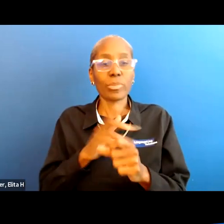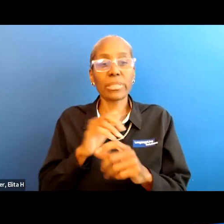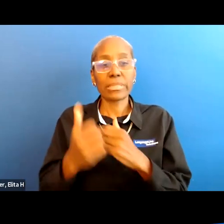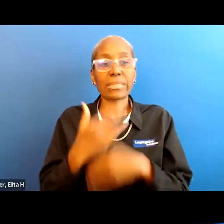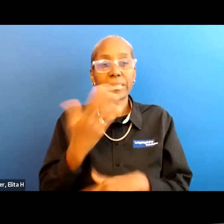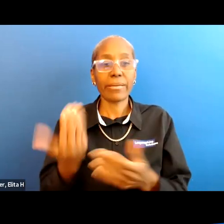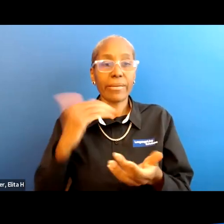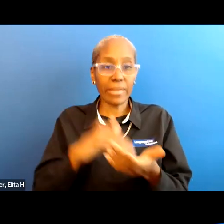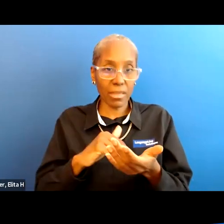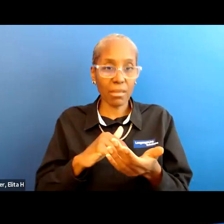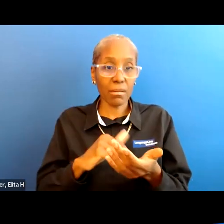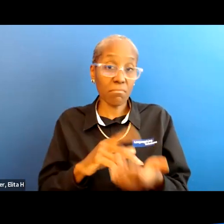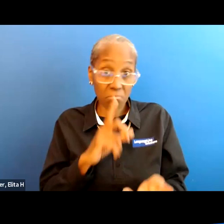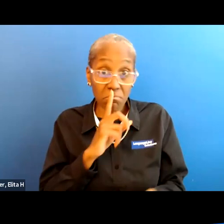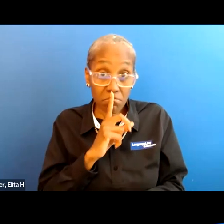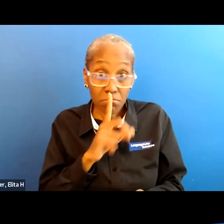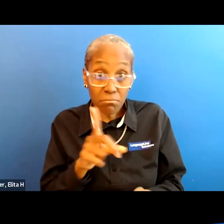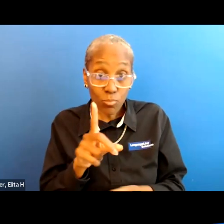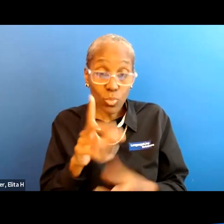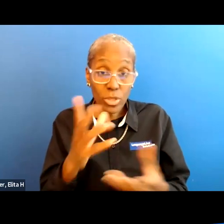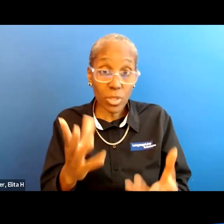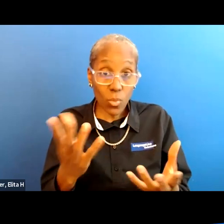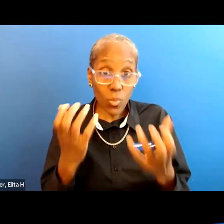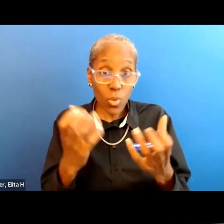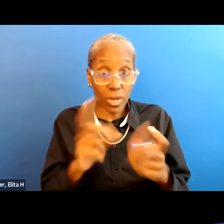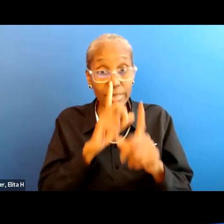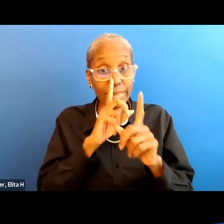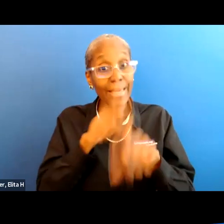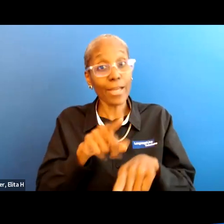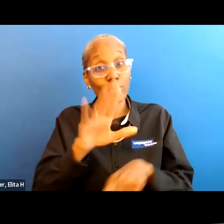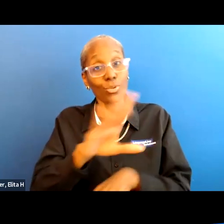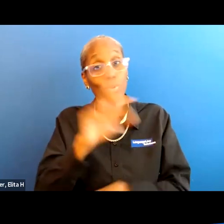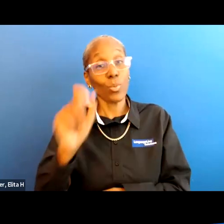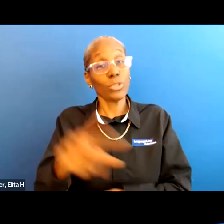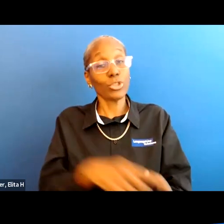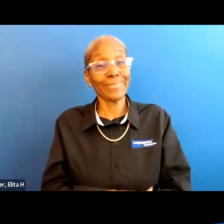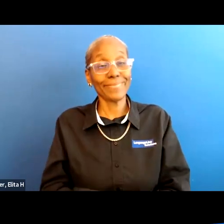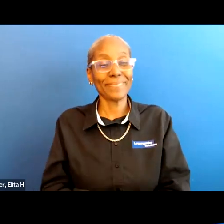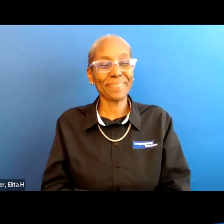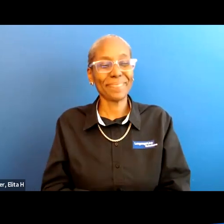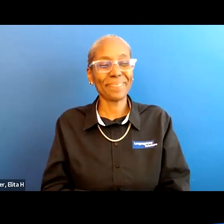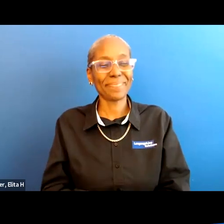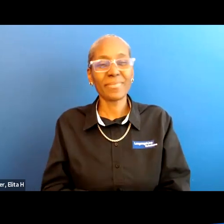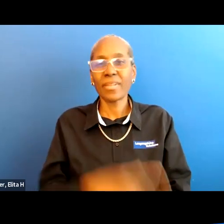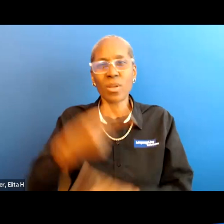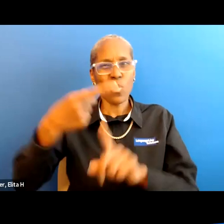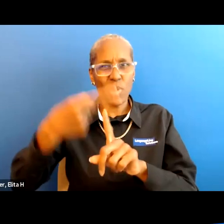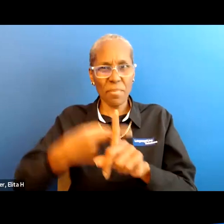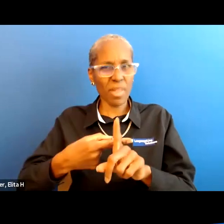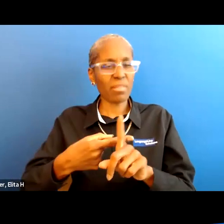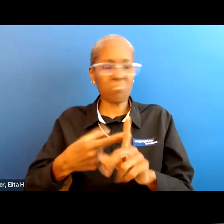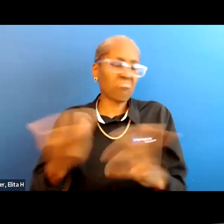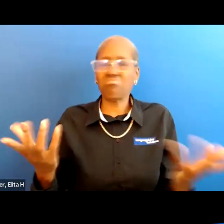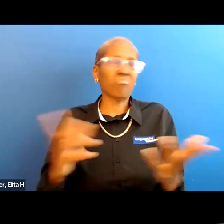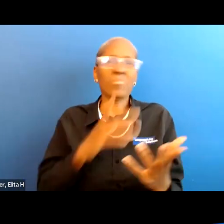that because i really really uh do want to answer your question i in a month is out of the